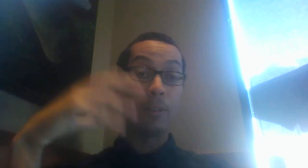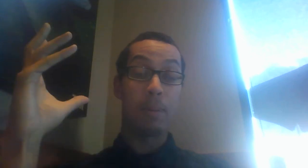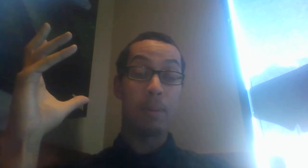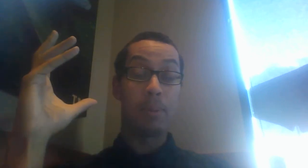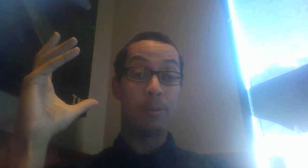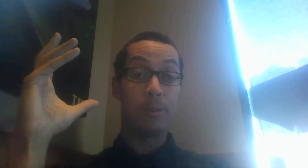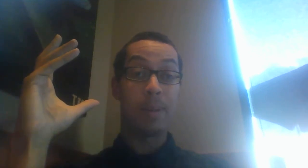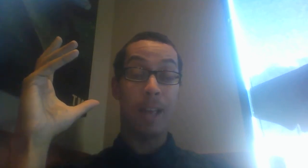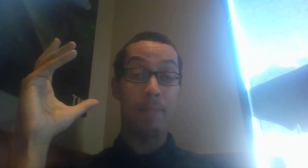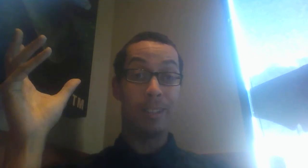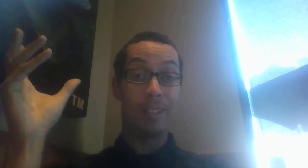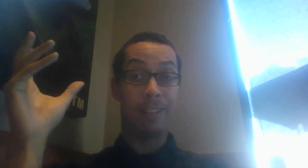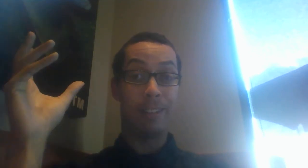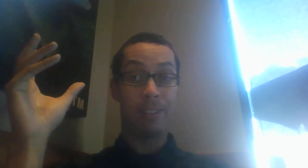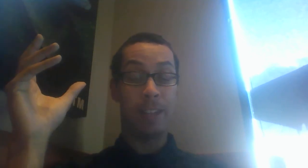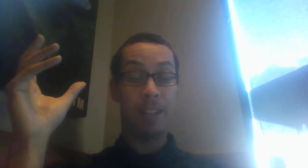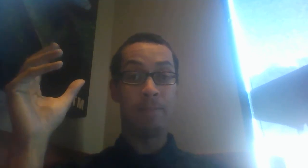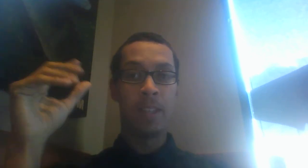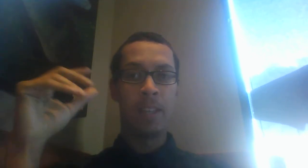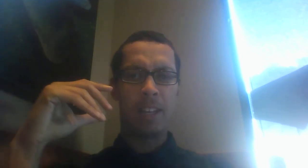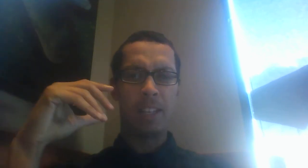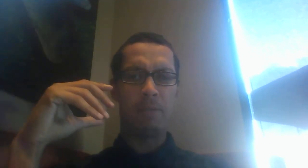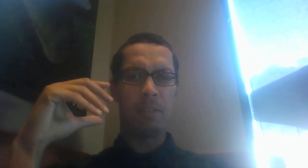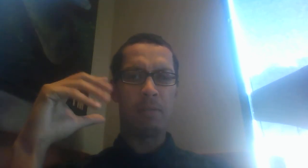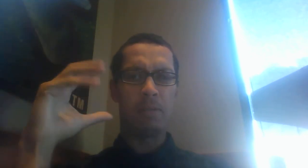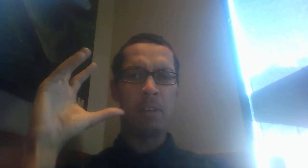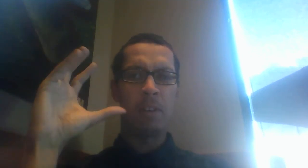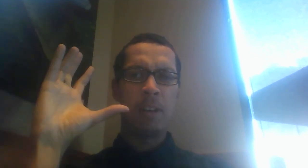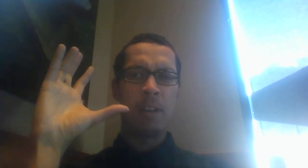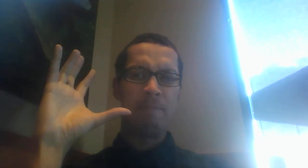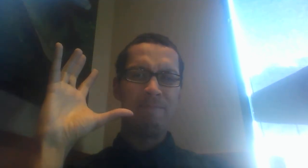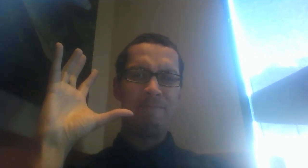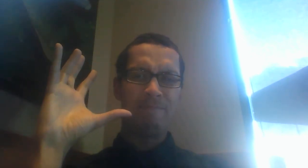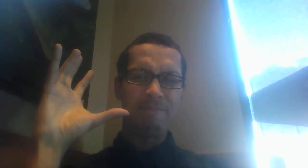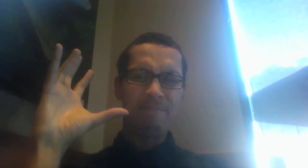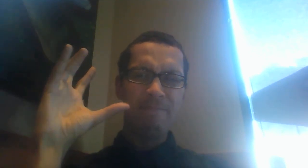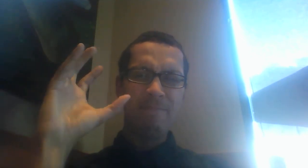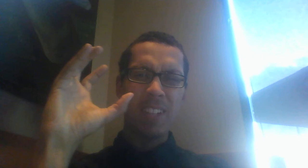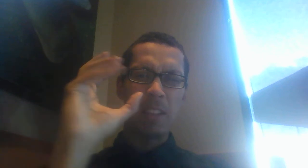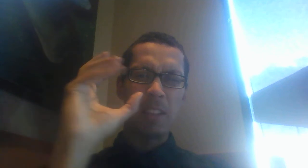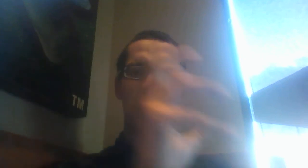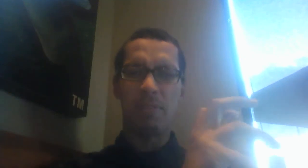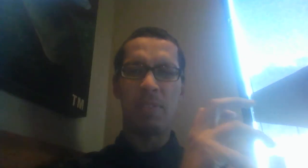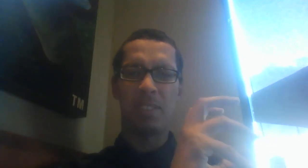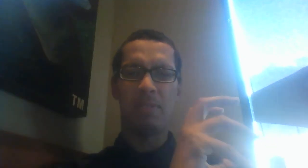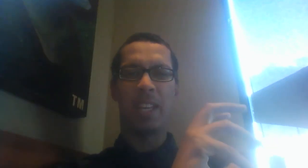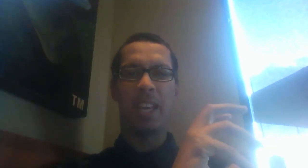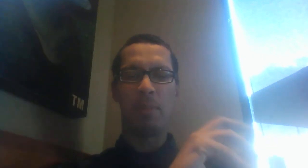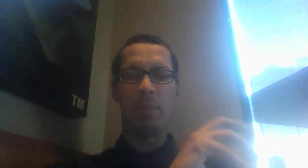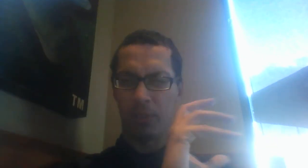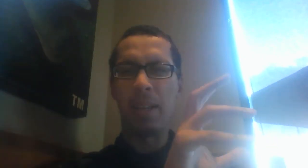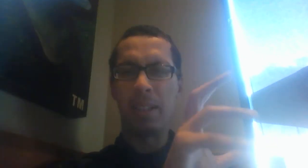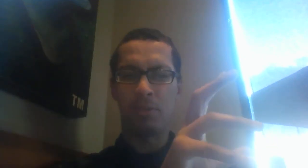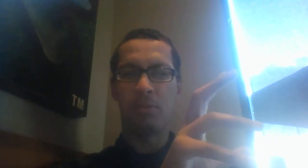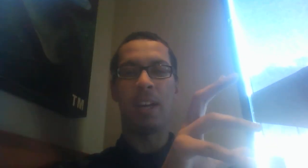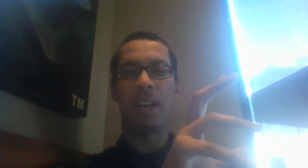a lot of people have been talking about that particular scene. I didn't think it was the most offensive thing ever, but it was a bit strange,